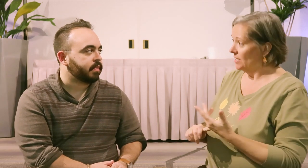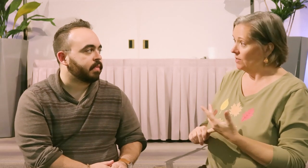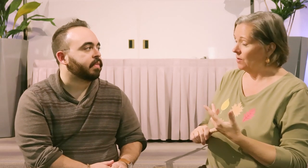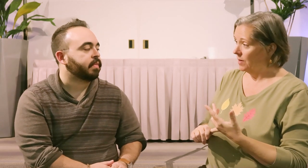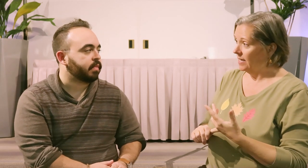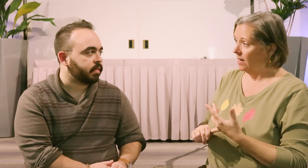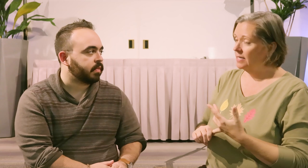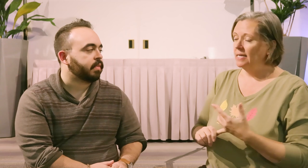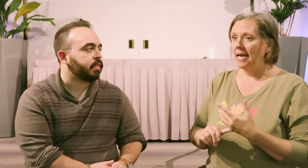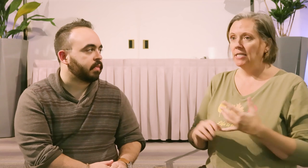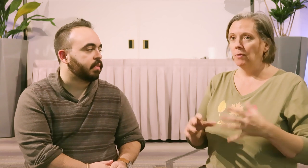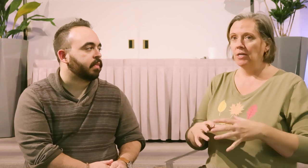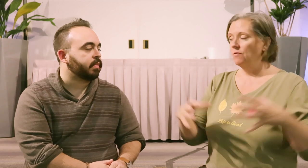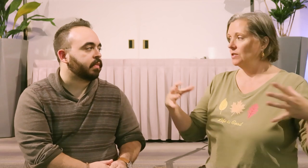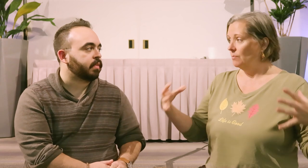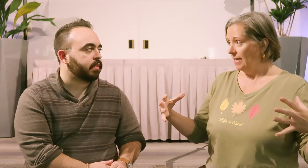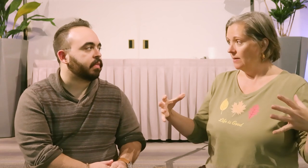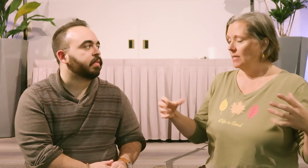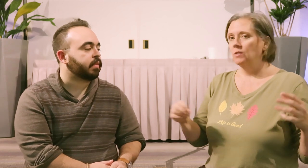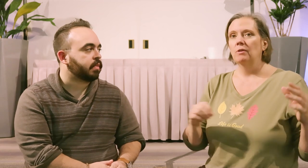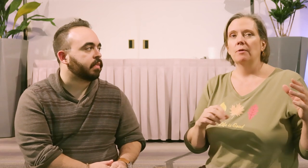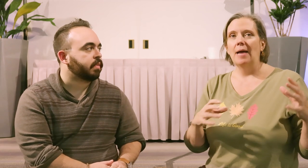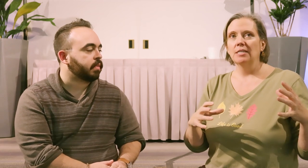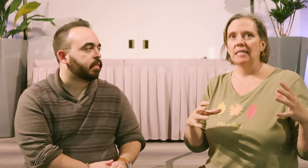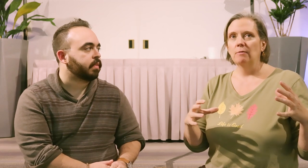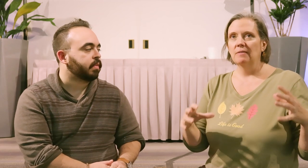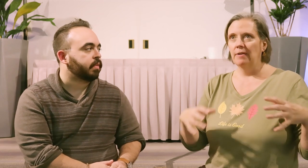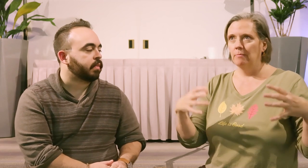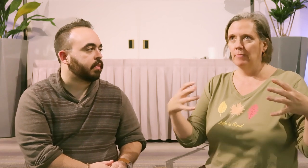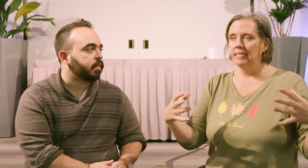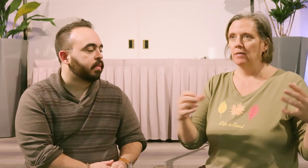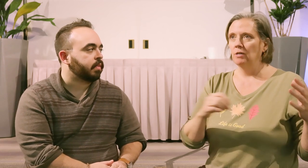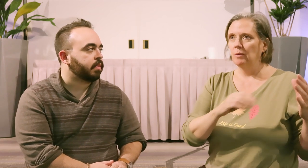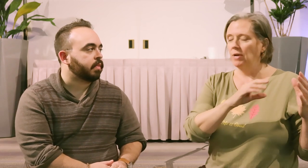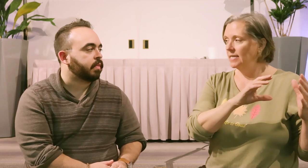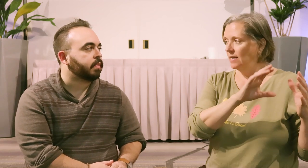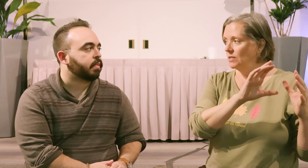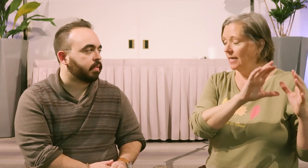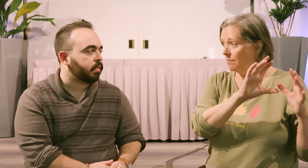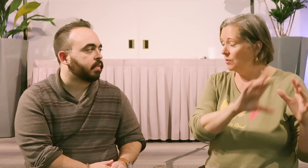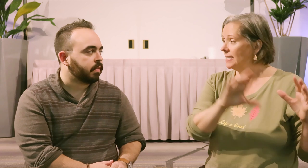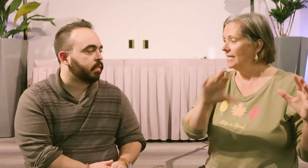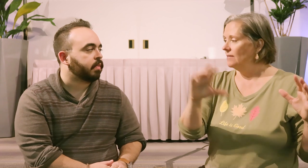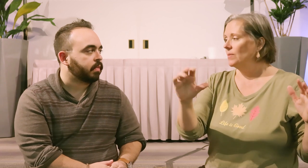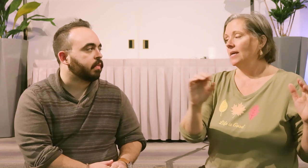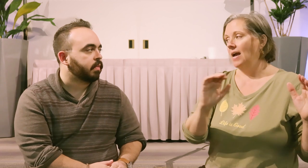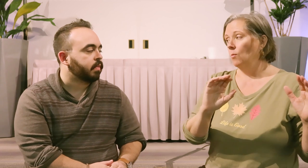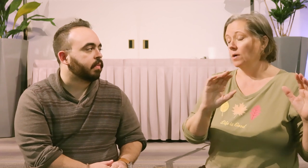issue you're working on and you don't want to go for too big. So if you imagine if it was a very big deal you want to break it down into like a movie scene and work